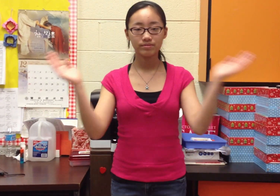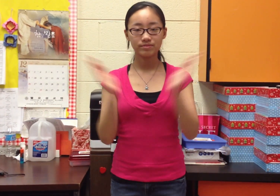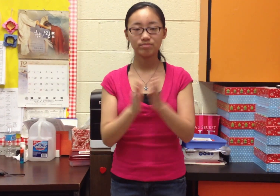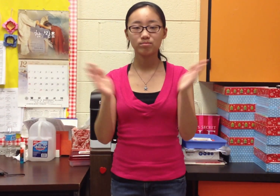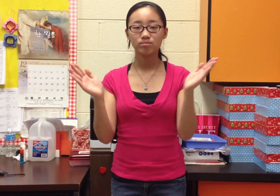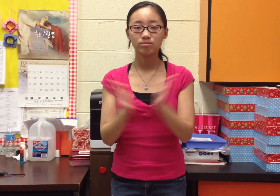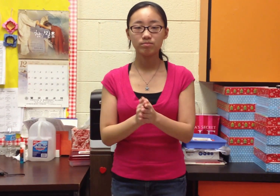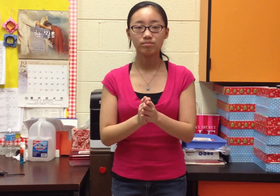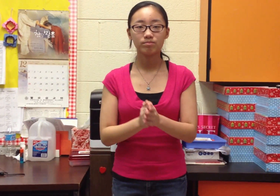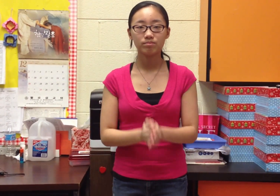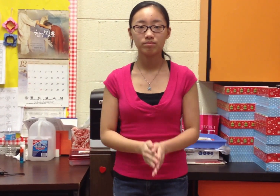kingdom